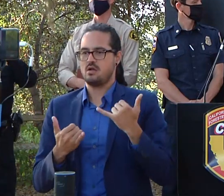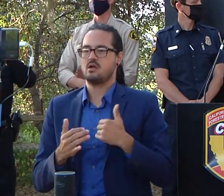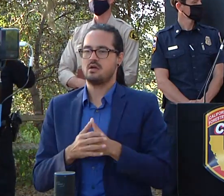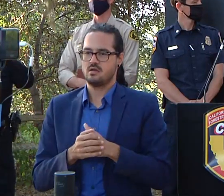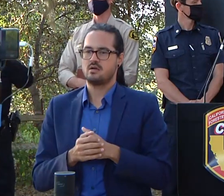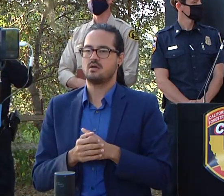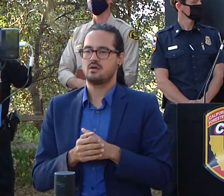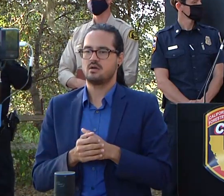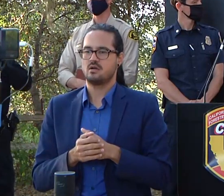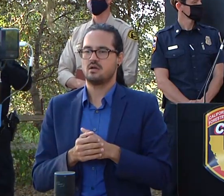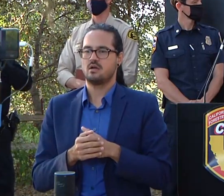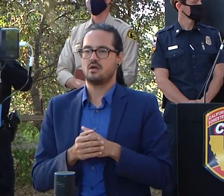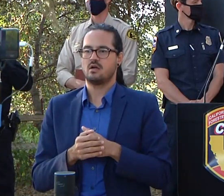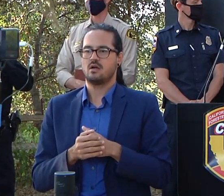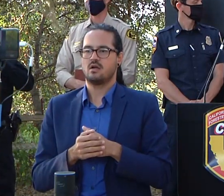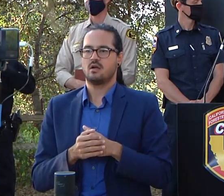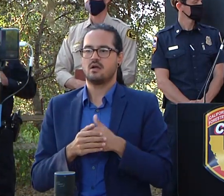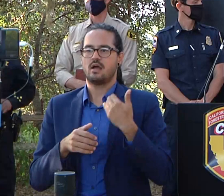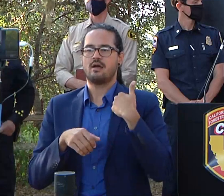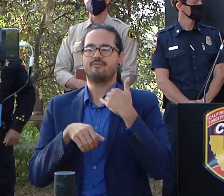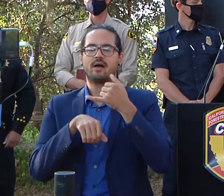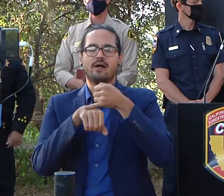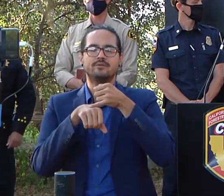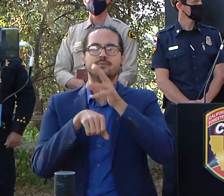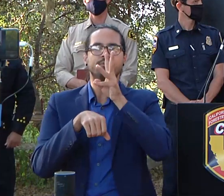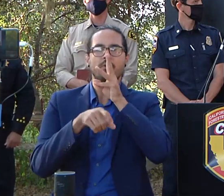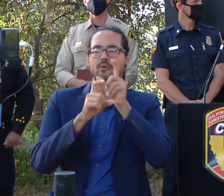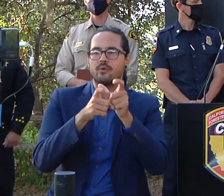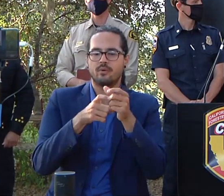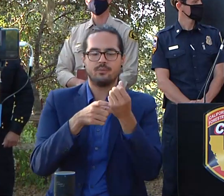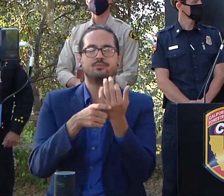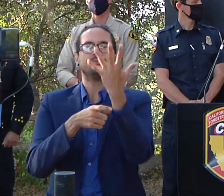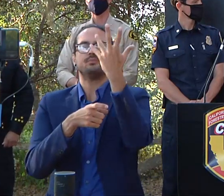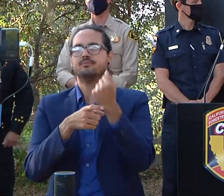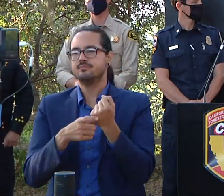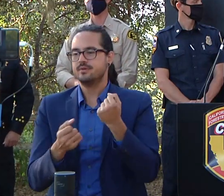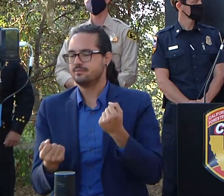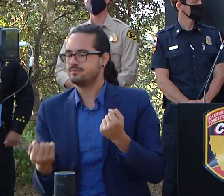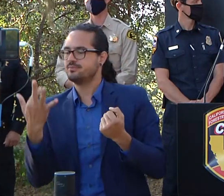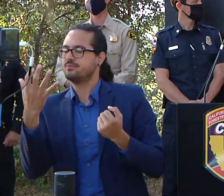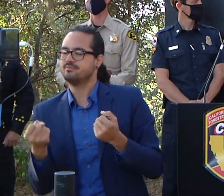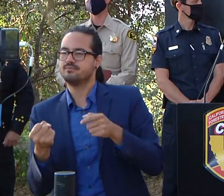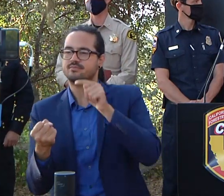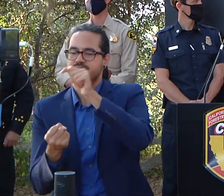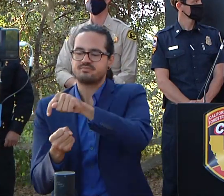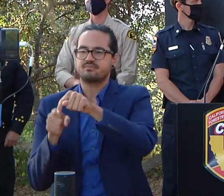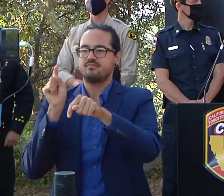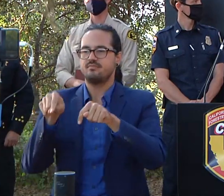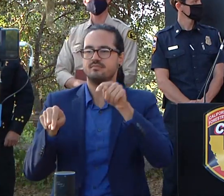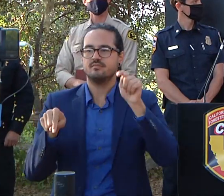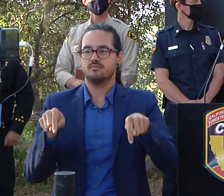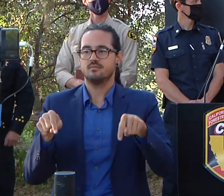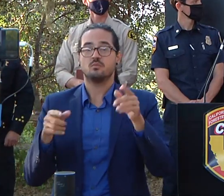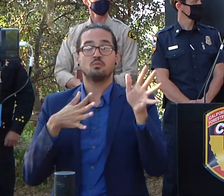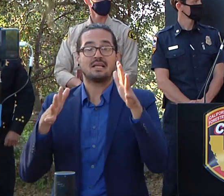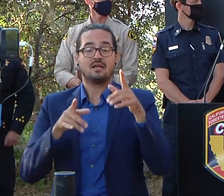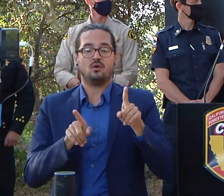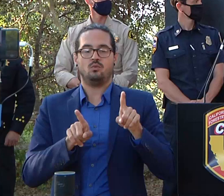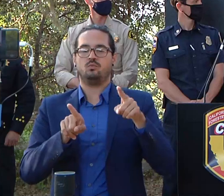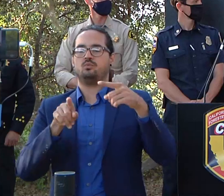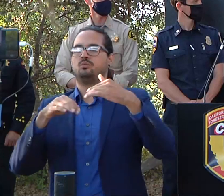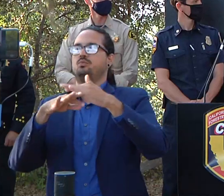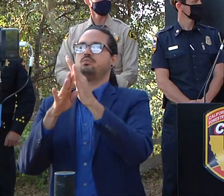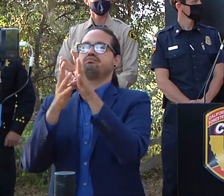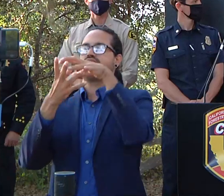and so forth now the fire is burning back uh onto itself with the the changing of winds and it's starting to burn those those pockets out